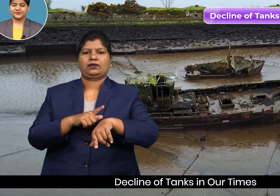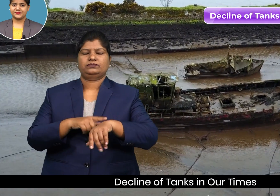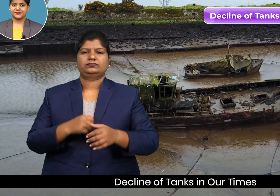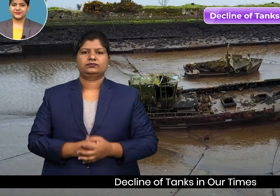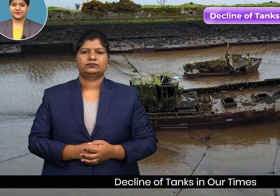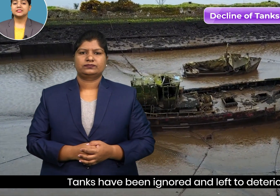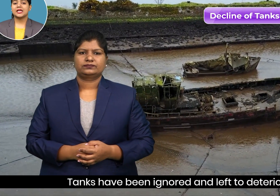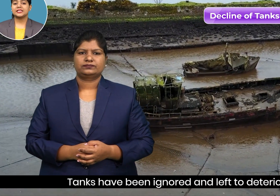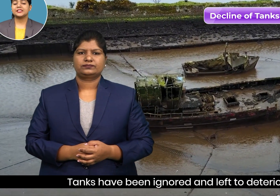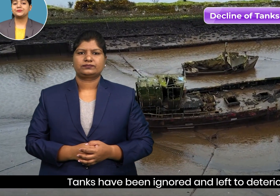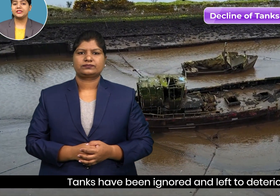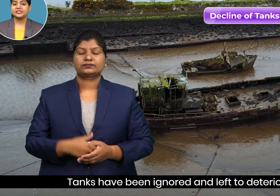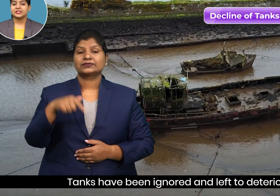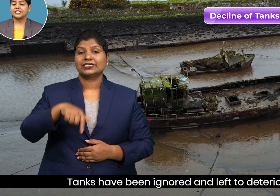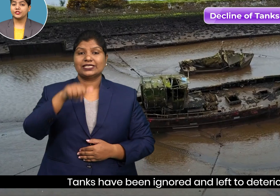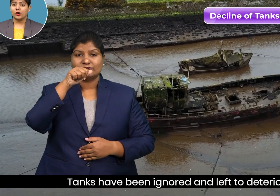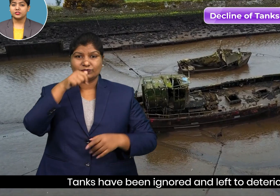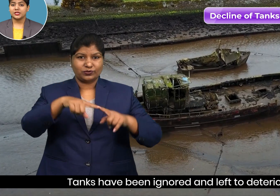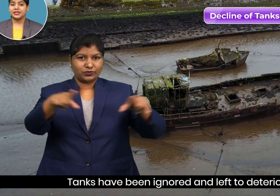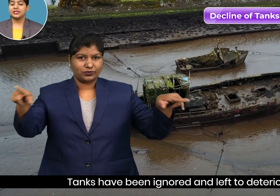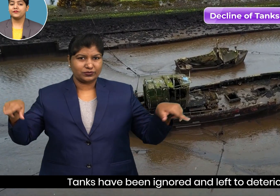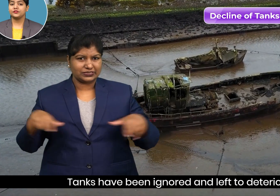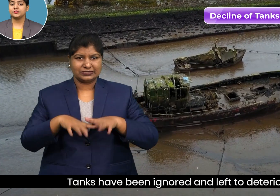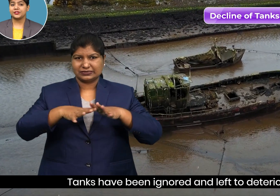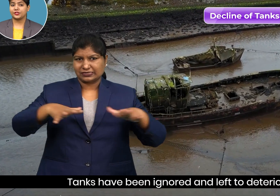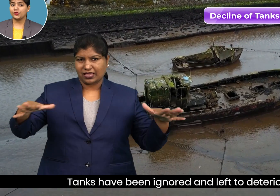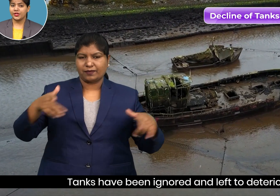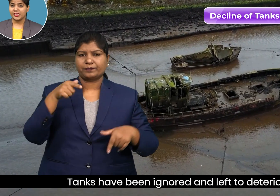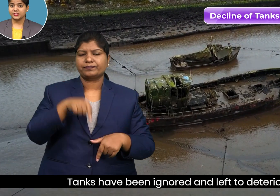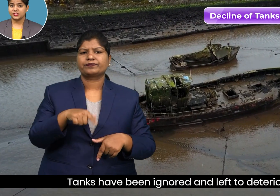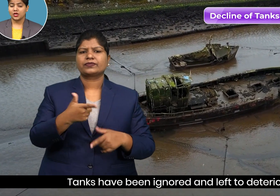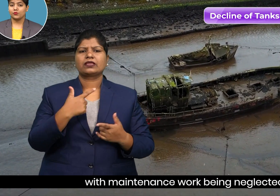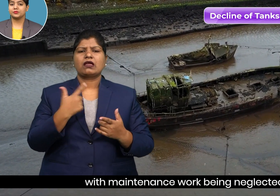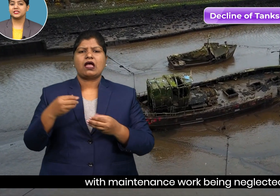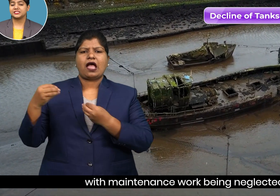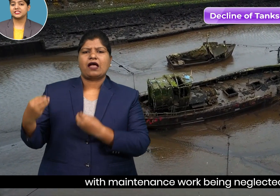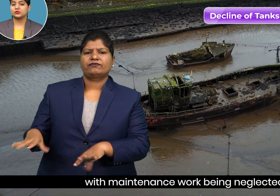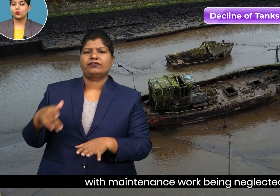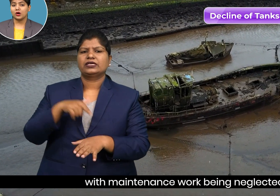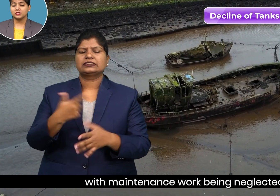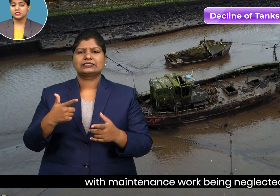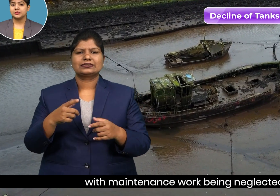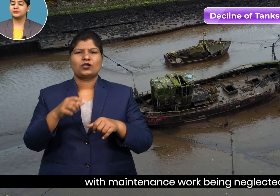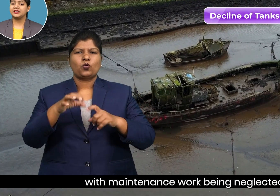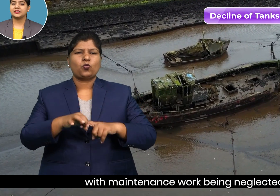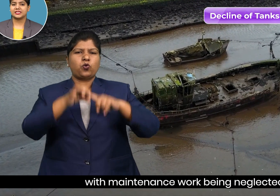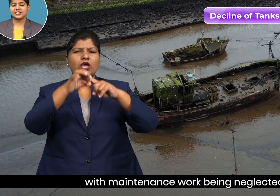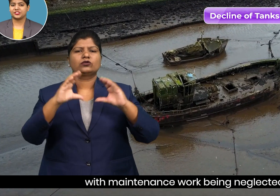tanks have been ignored and left to deteriorate with maintenance work being neglected